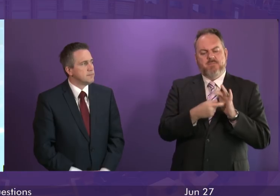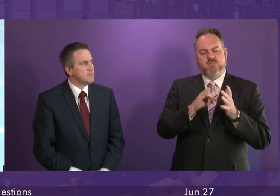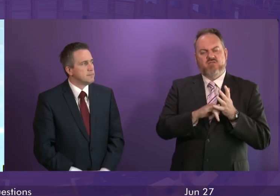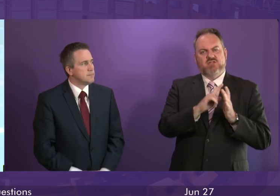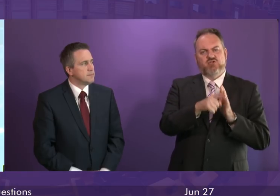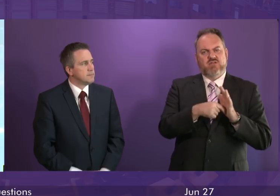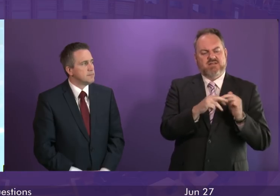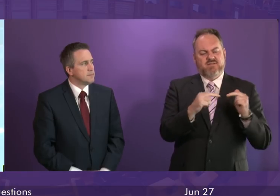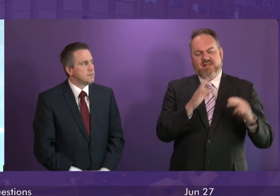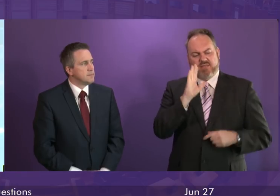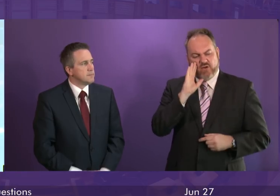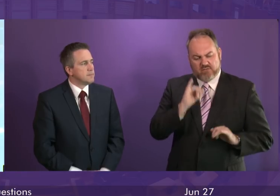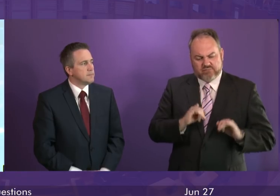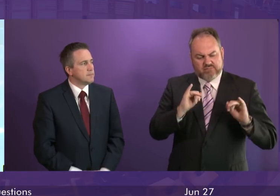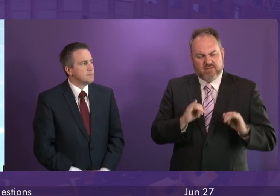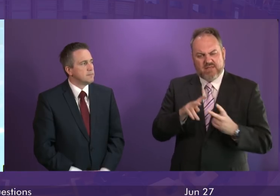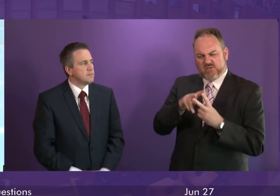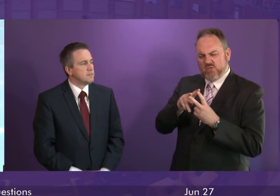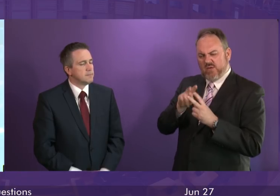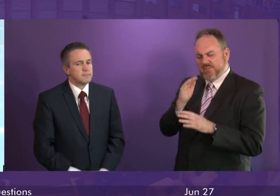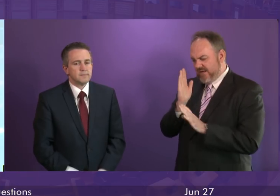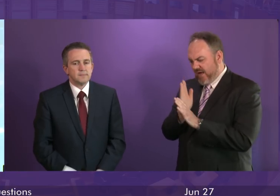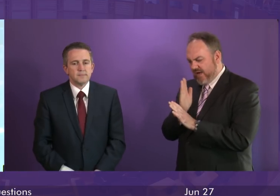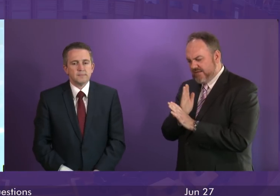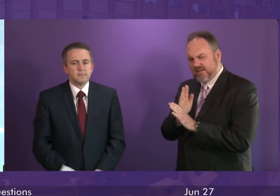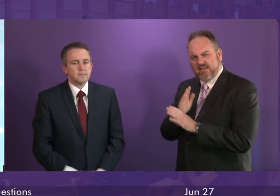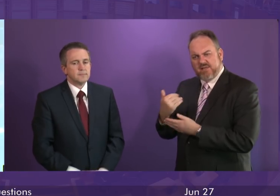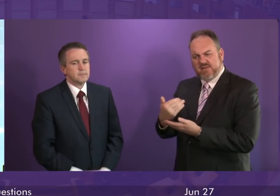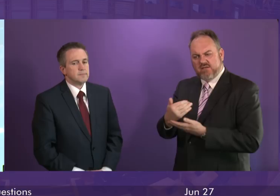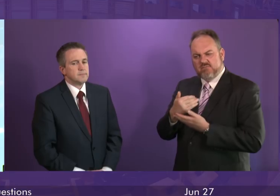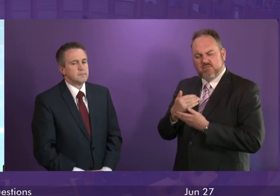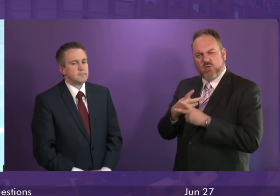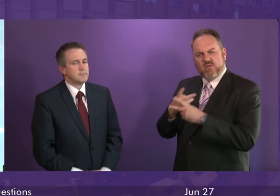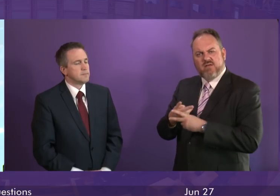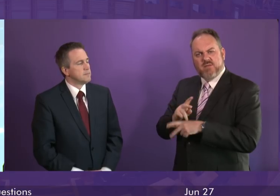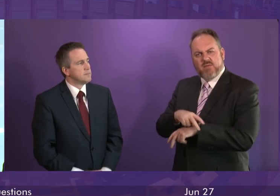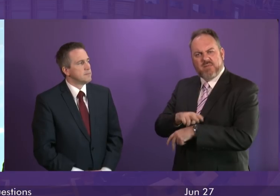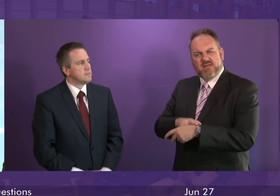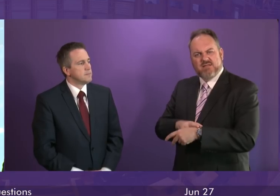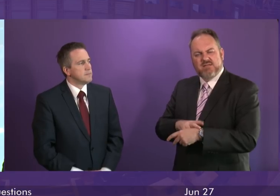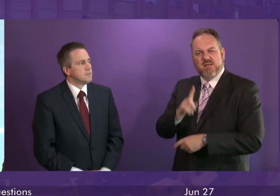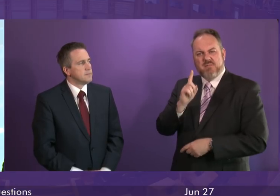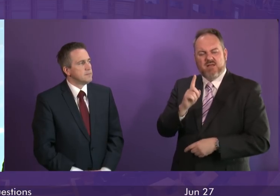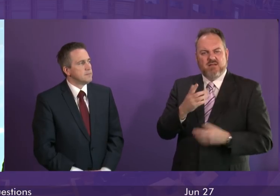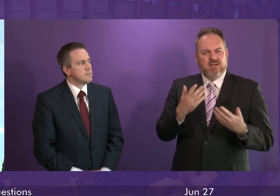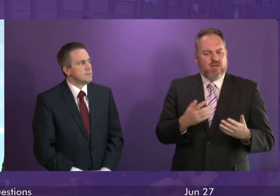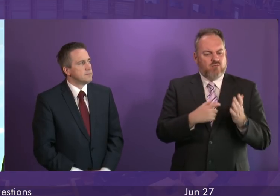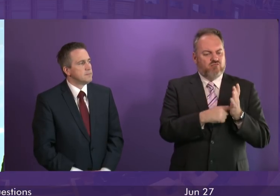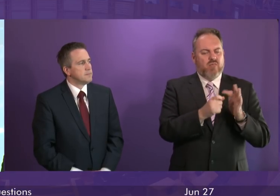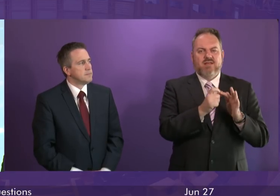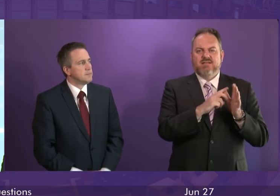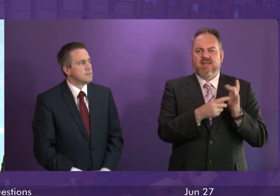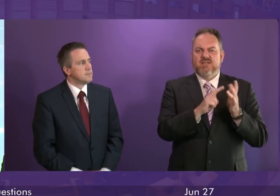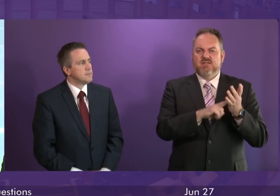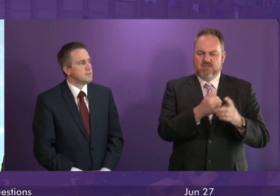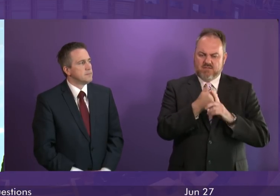and require security assistance and in light of the fact that the latest victim of Ruth Davidson's endorsement, Jeremy Hunt, has admitted that the